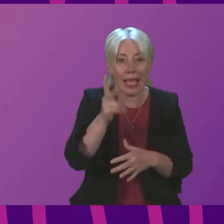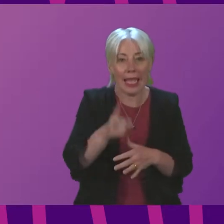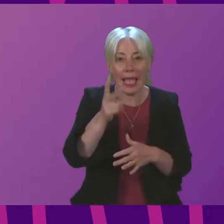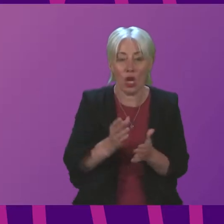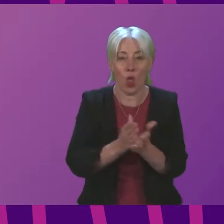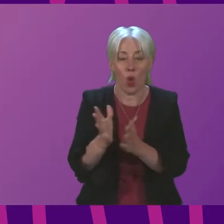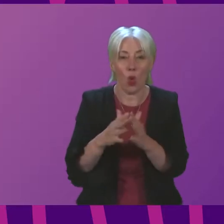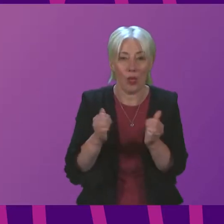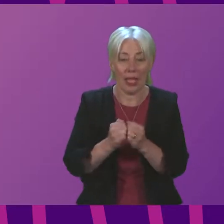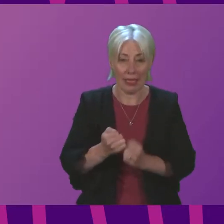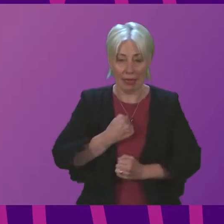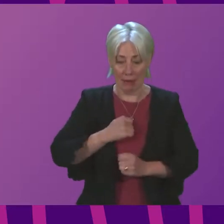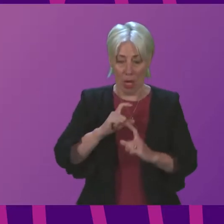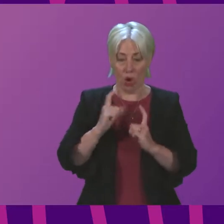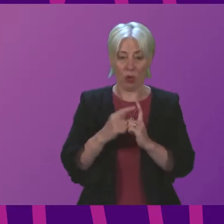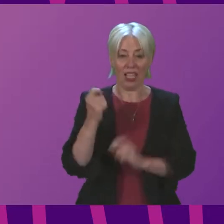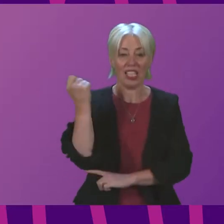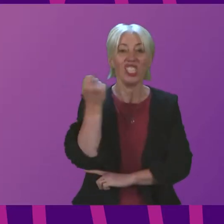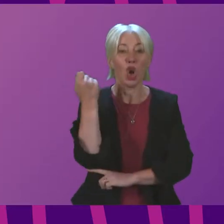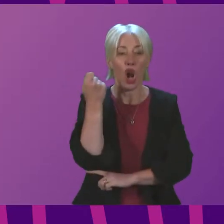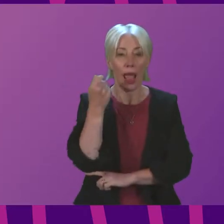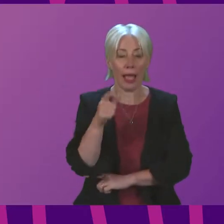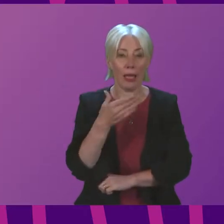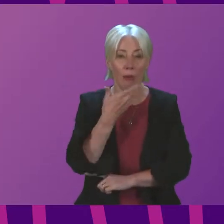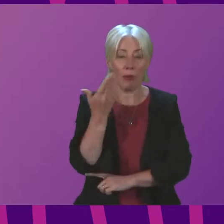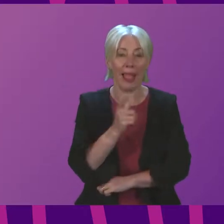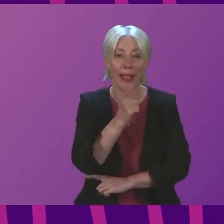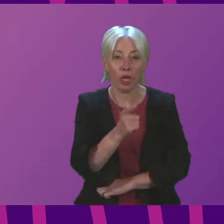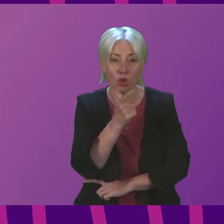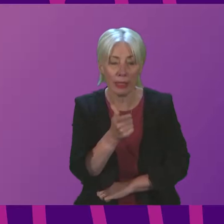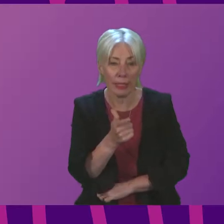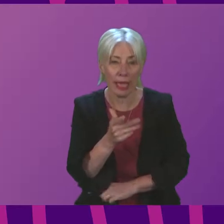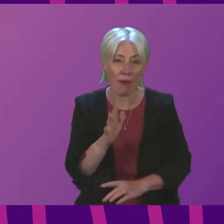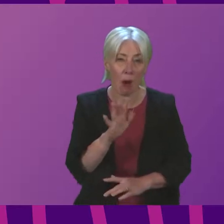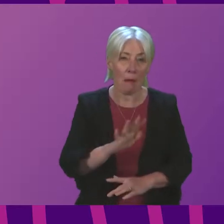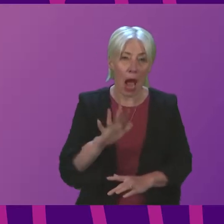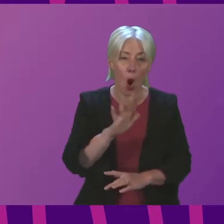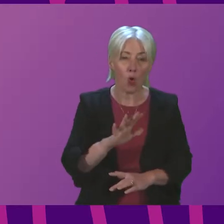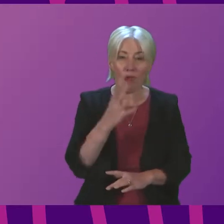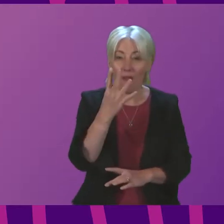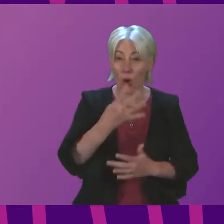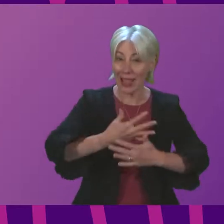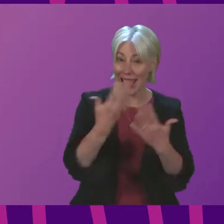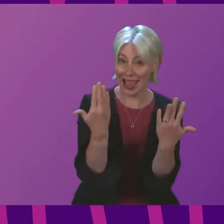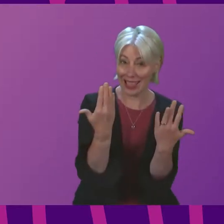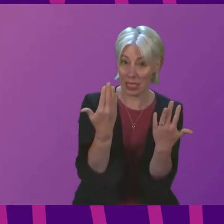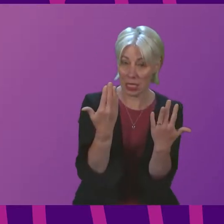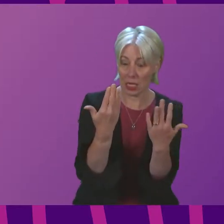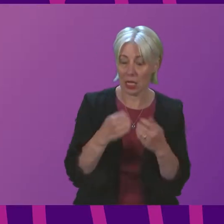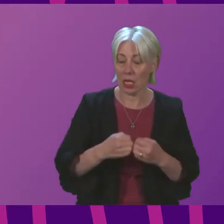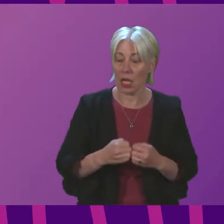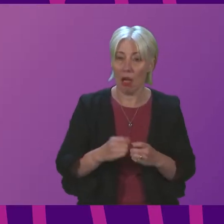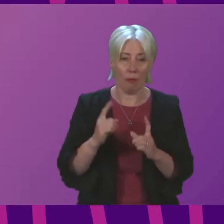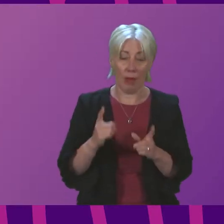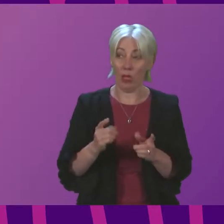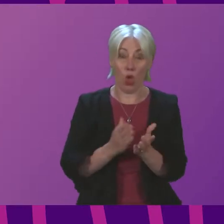that work my own community in the Stirling area had no electricity for the best part of four days despite the fact